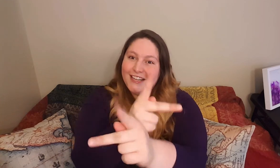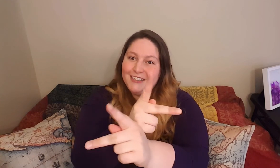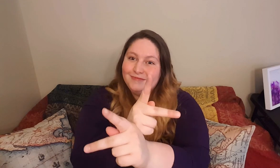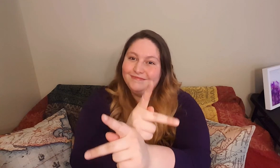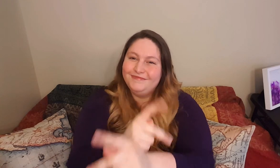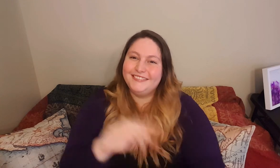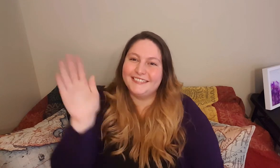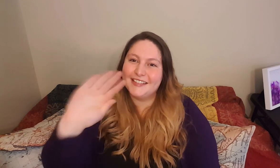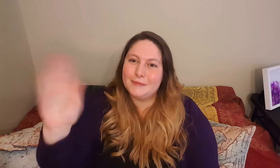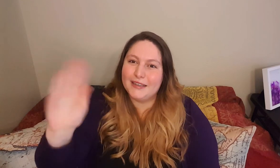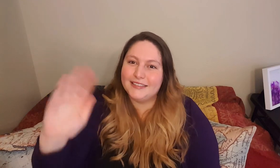care. Bye. Bye.